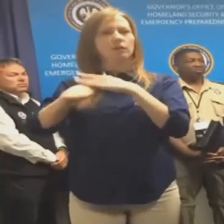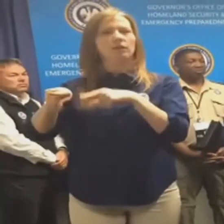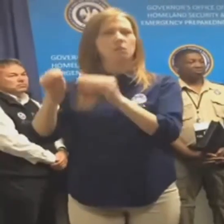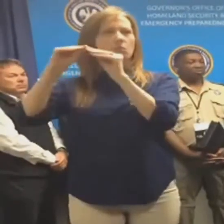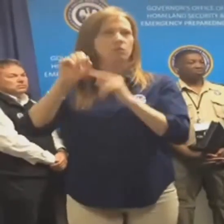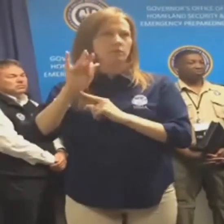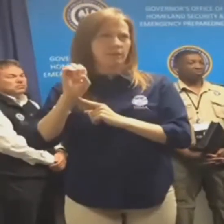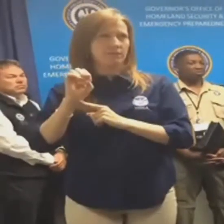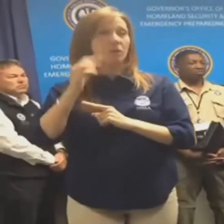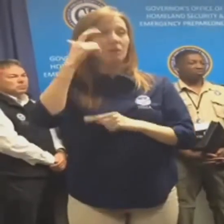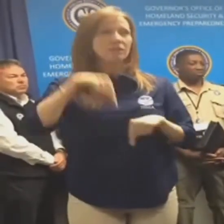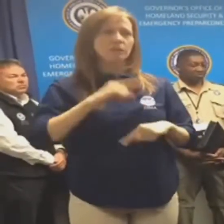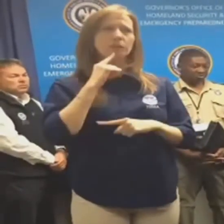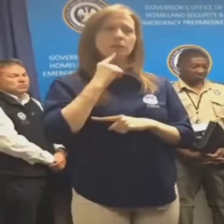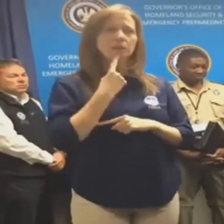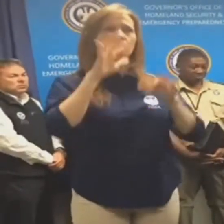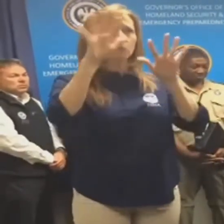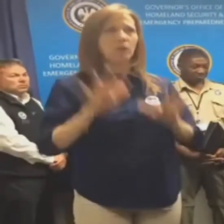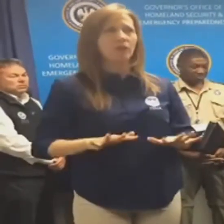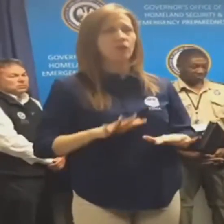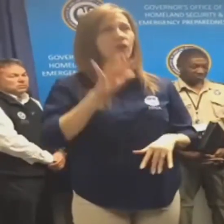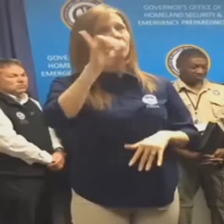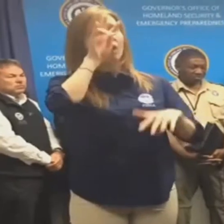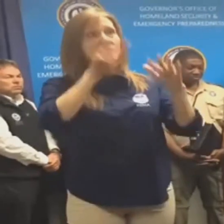ride this storm out. this is a very significant storm event.